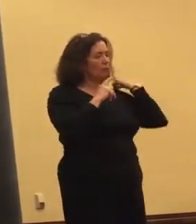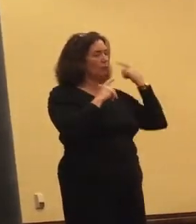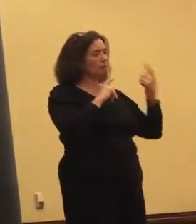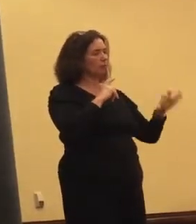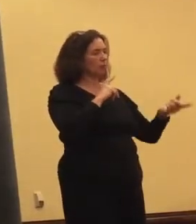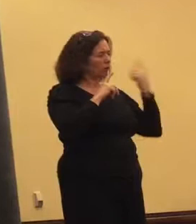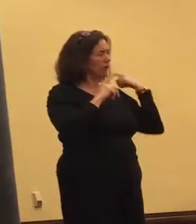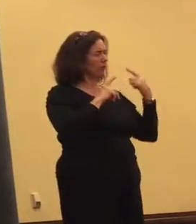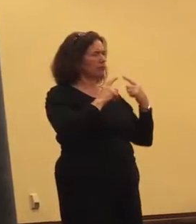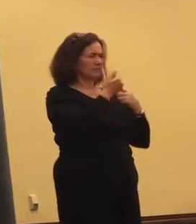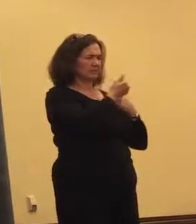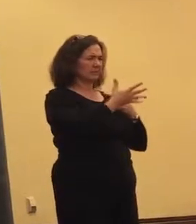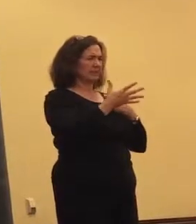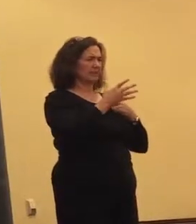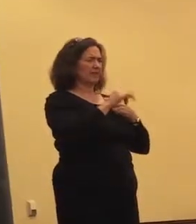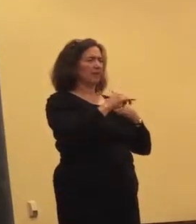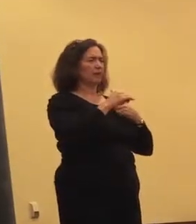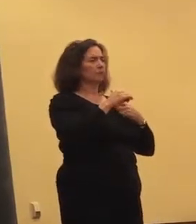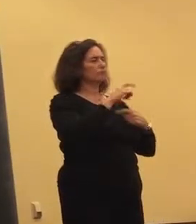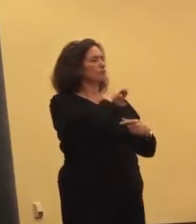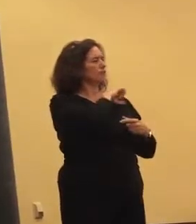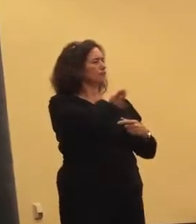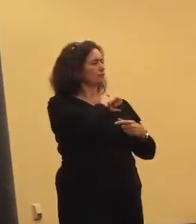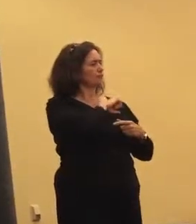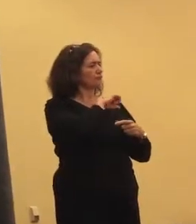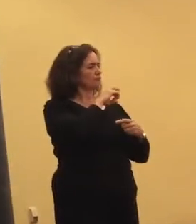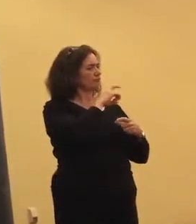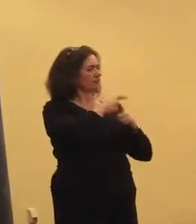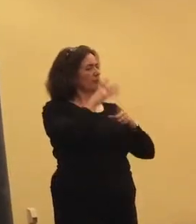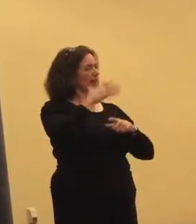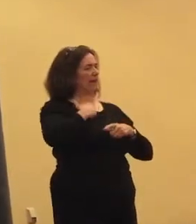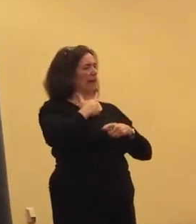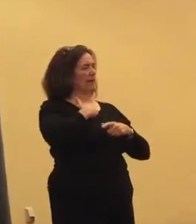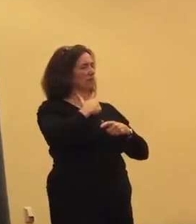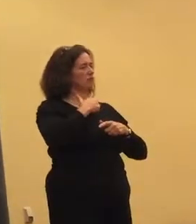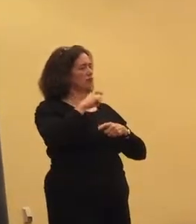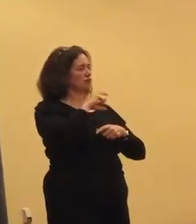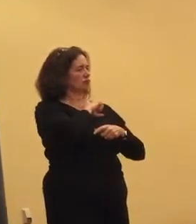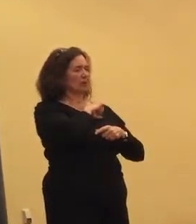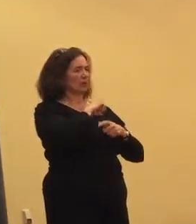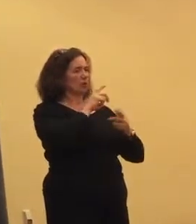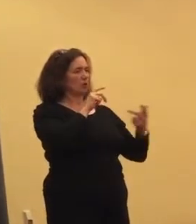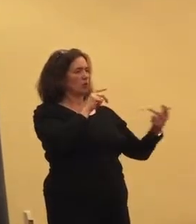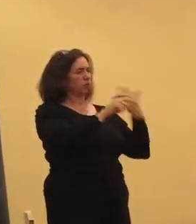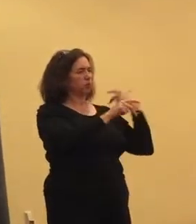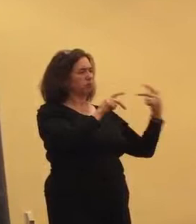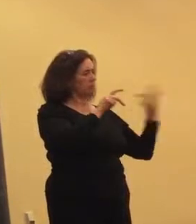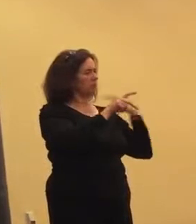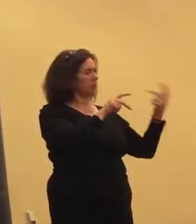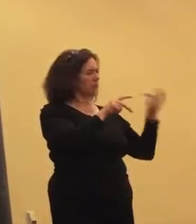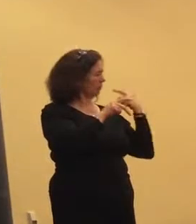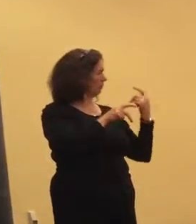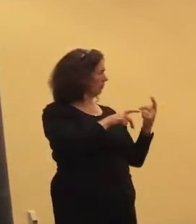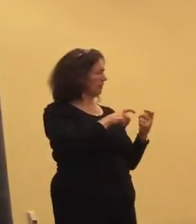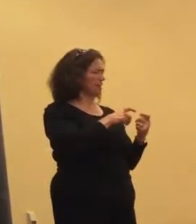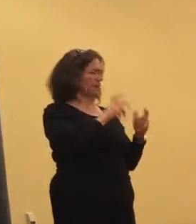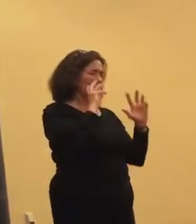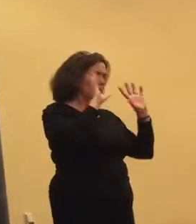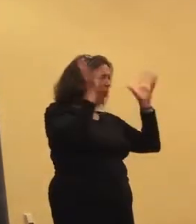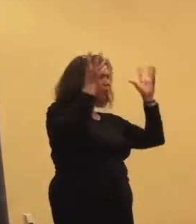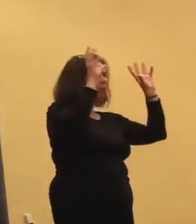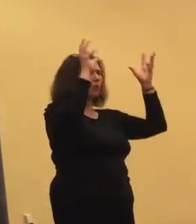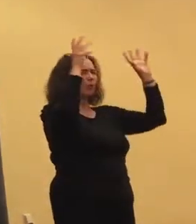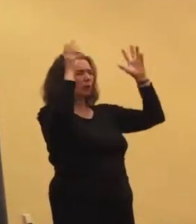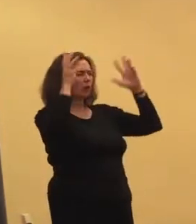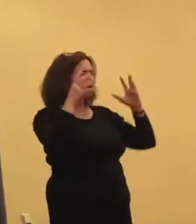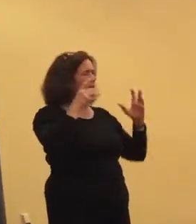a number of Ontario trooper cars zooming past us going in the other direction with their sirens